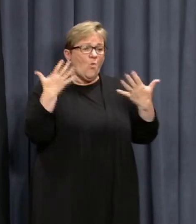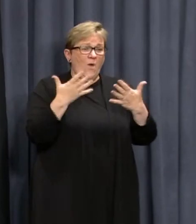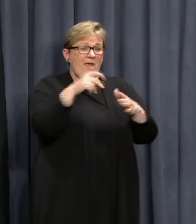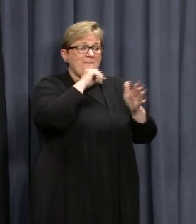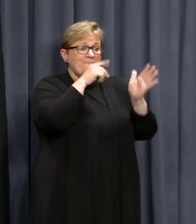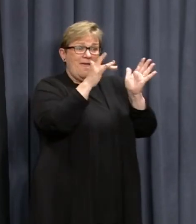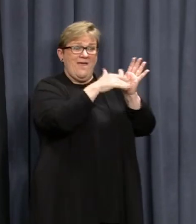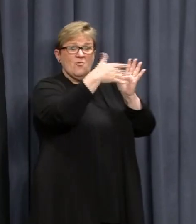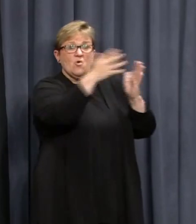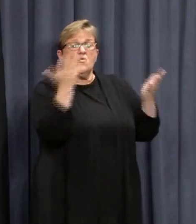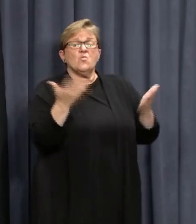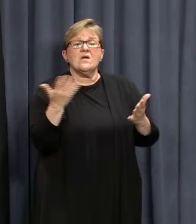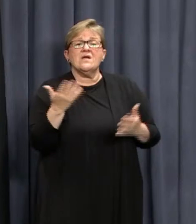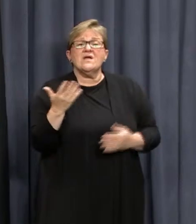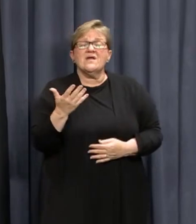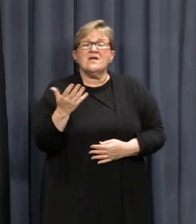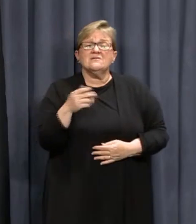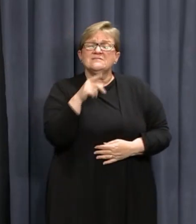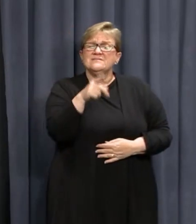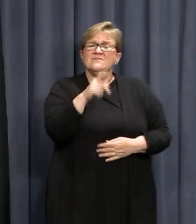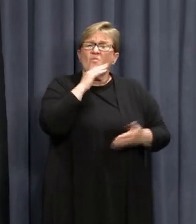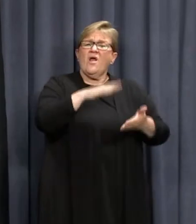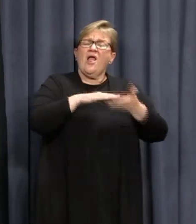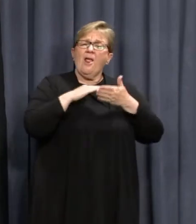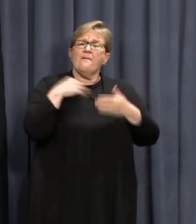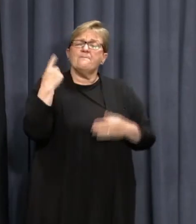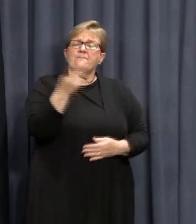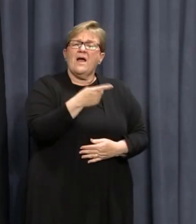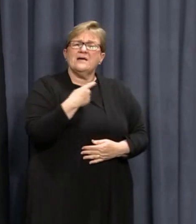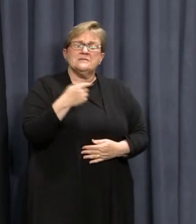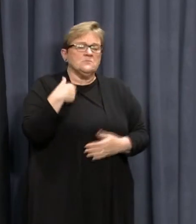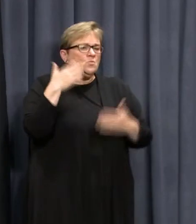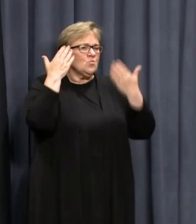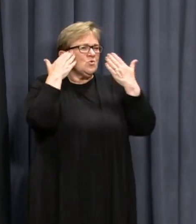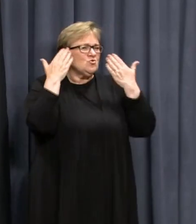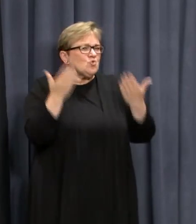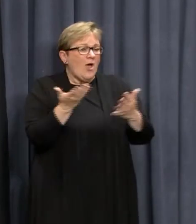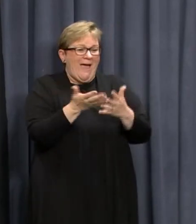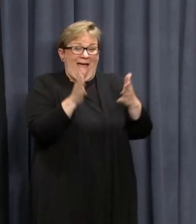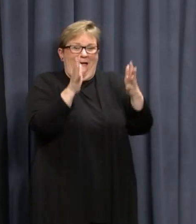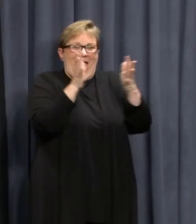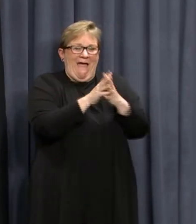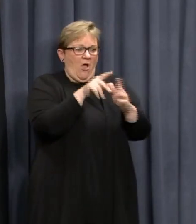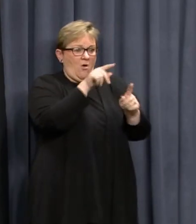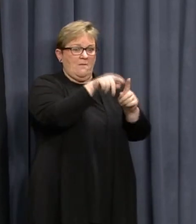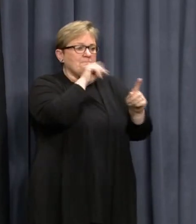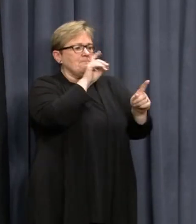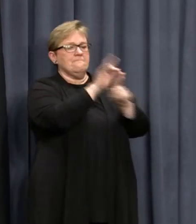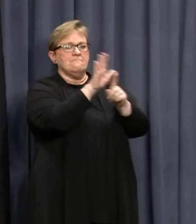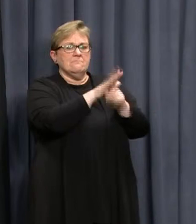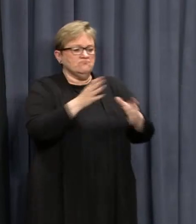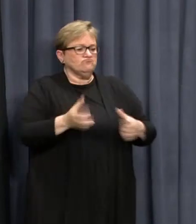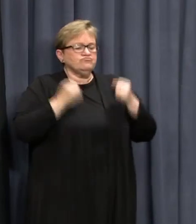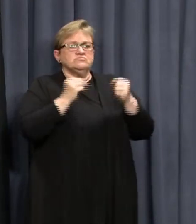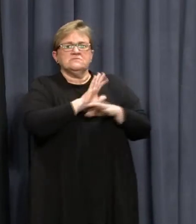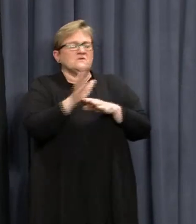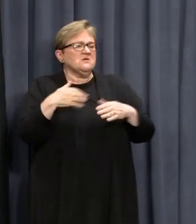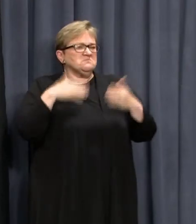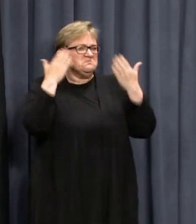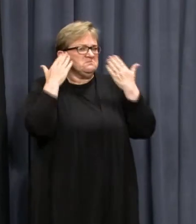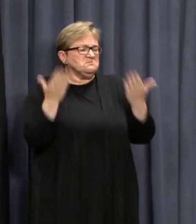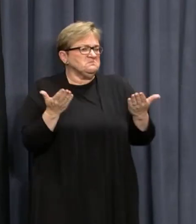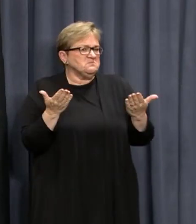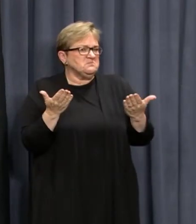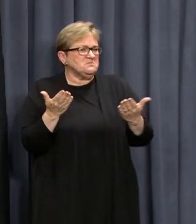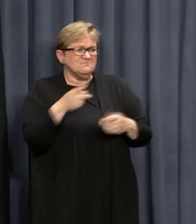sites that he has been to. And that will be very helpful. We don't know how he acquired the virus. He